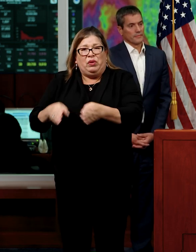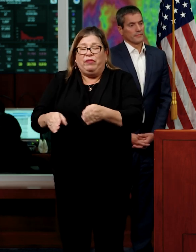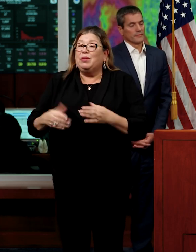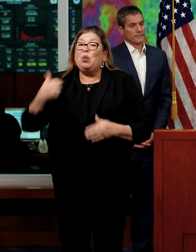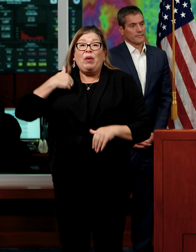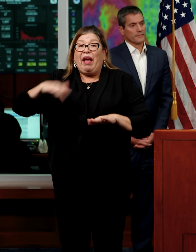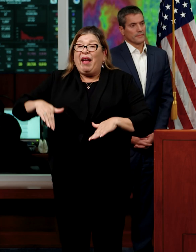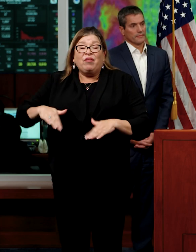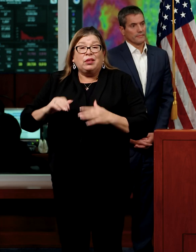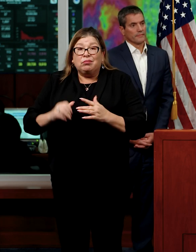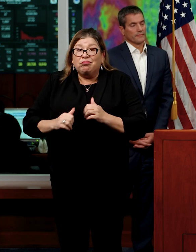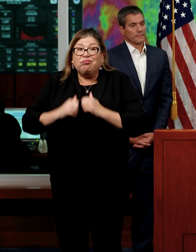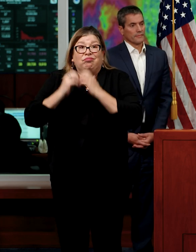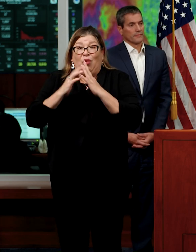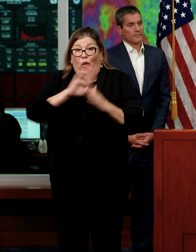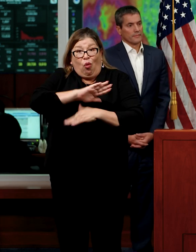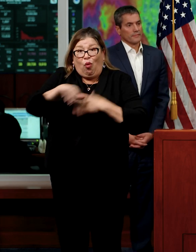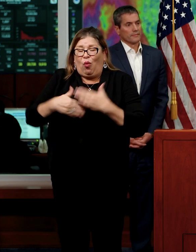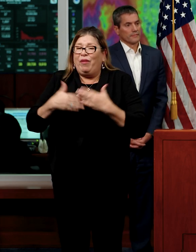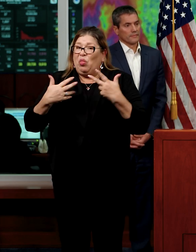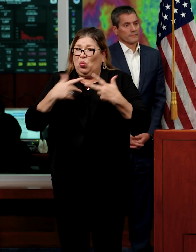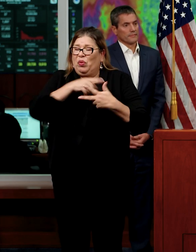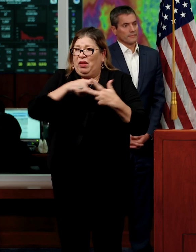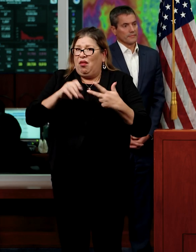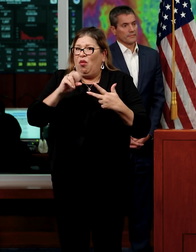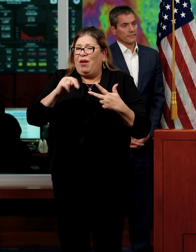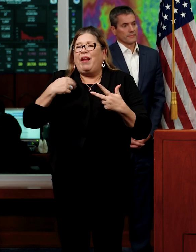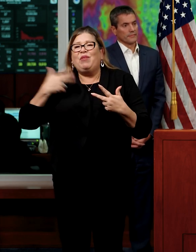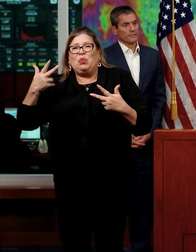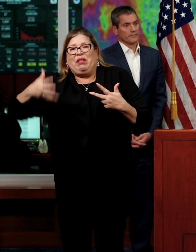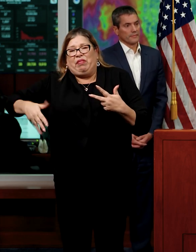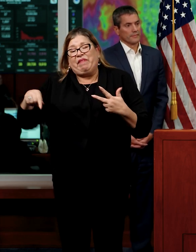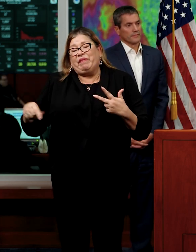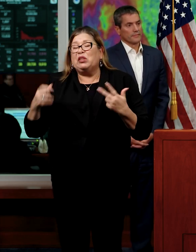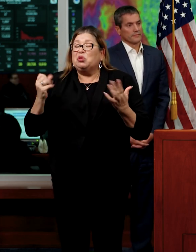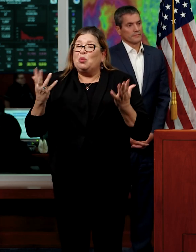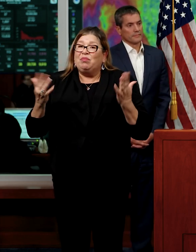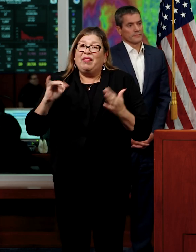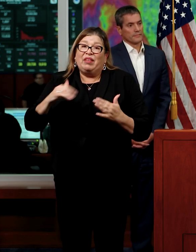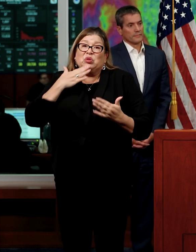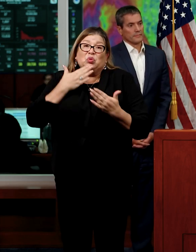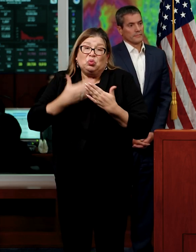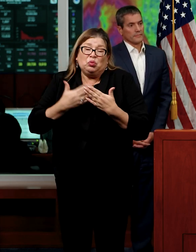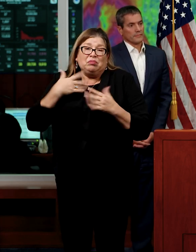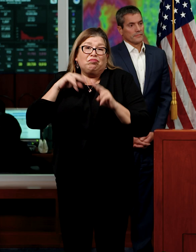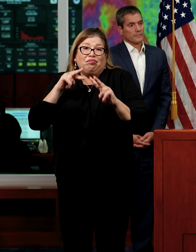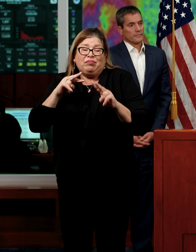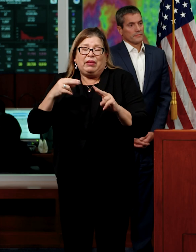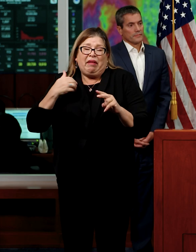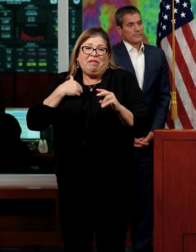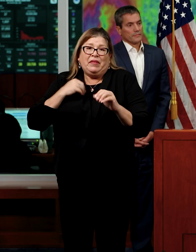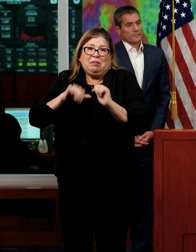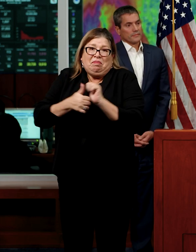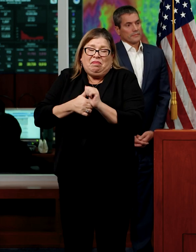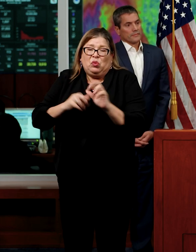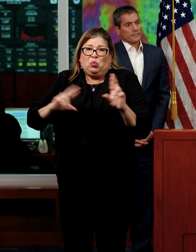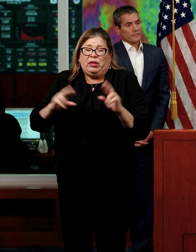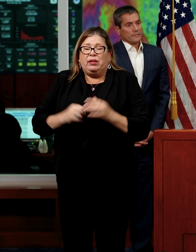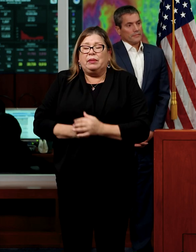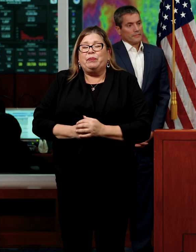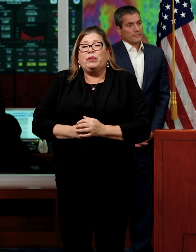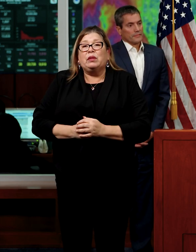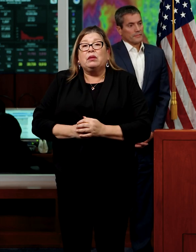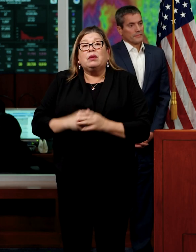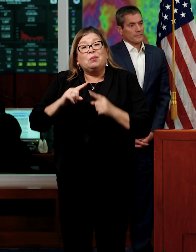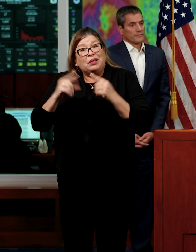us as these storms progress. So that is a good sign. Where we're going to see, I think, significant challenges